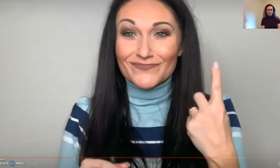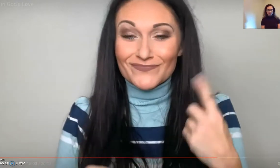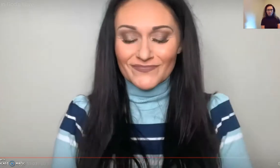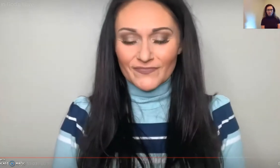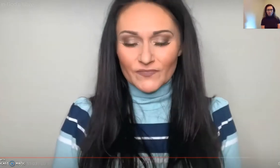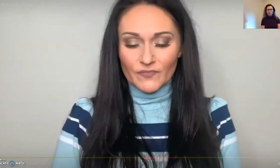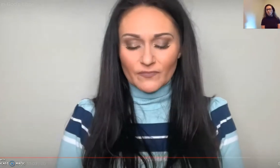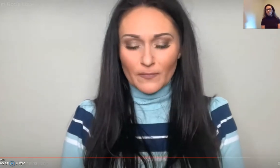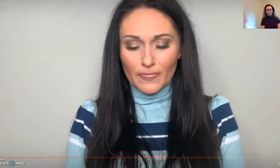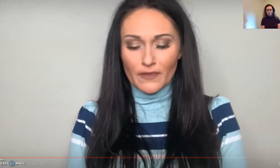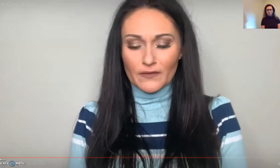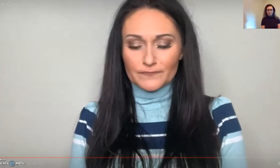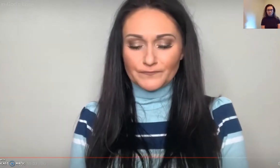relationship with all of those things.